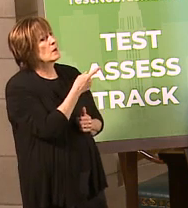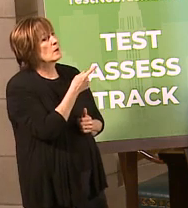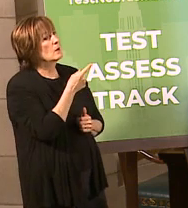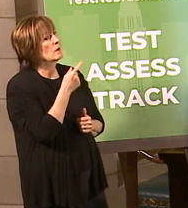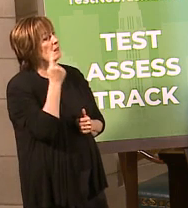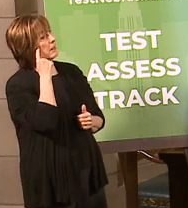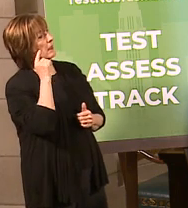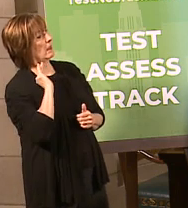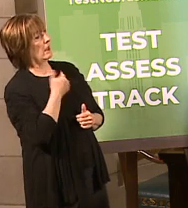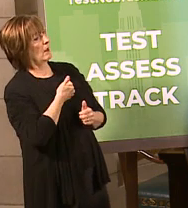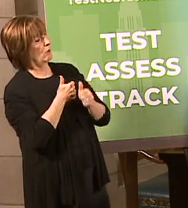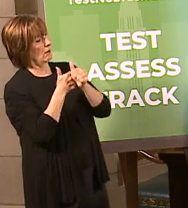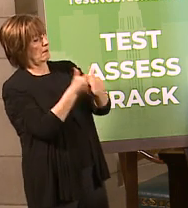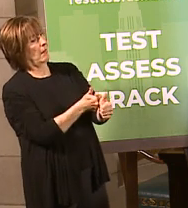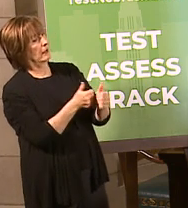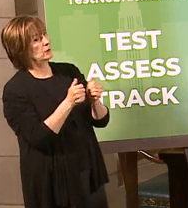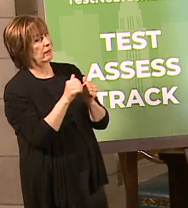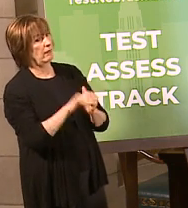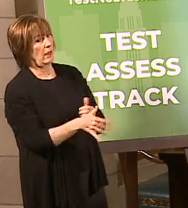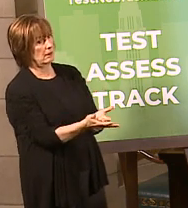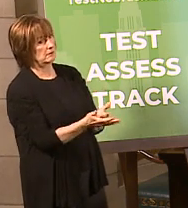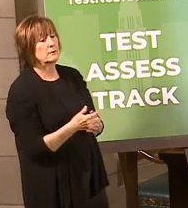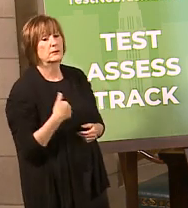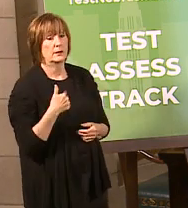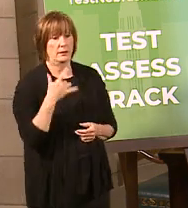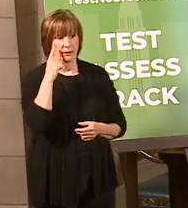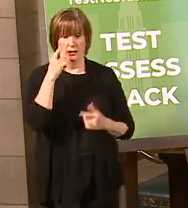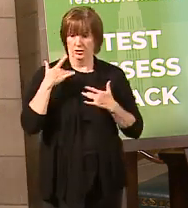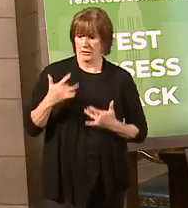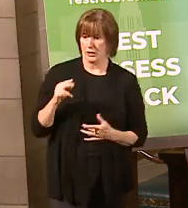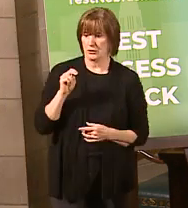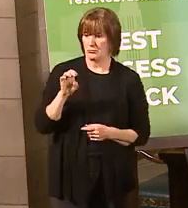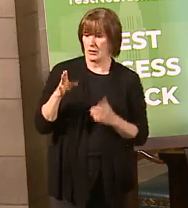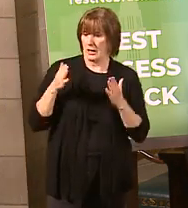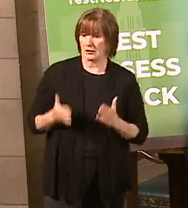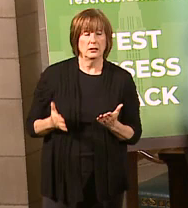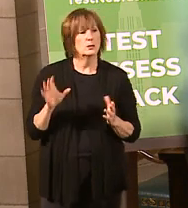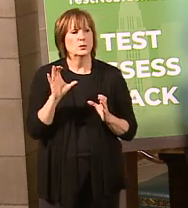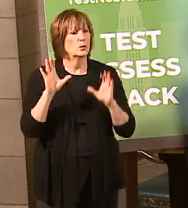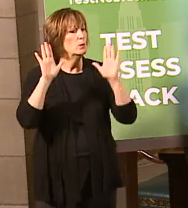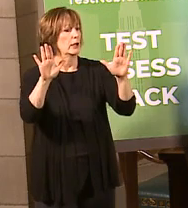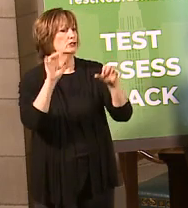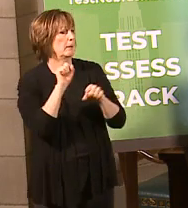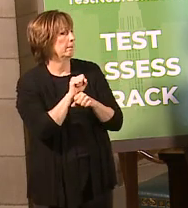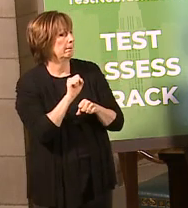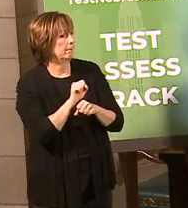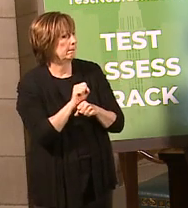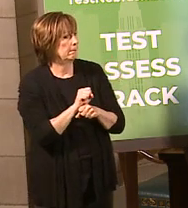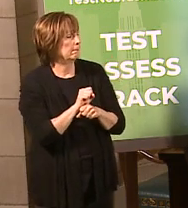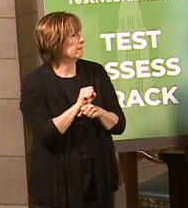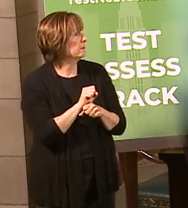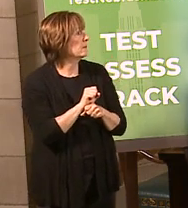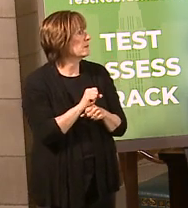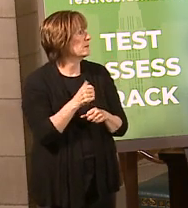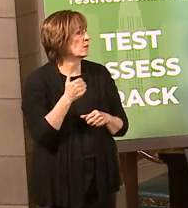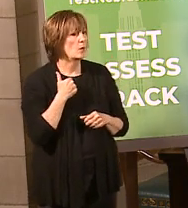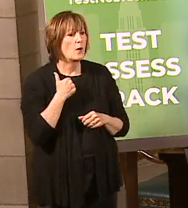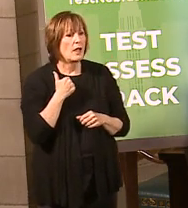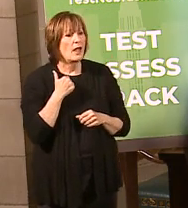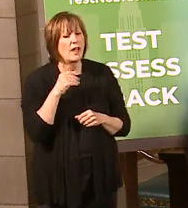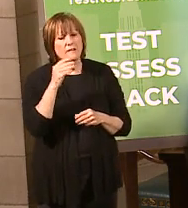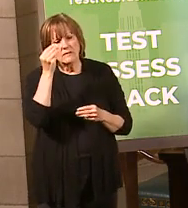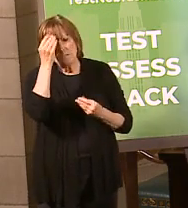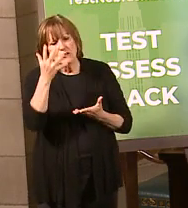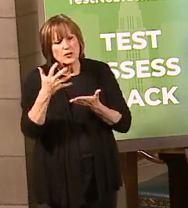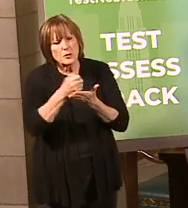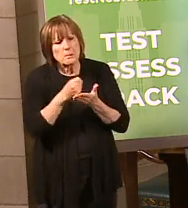Nebraska's compliance with that? Well, I would say generally Nebraska's doing a great job. I would say that actually based upon, and we got traffic data back